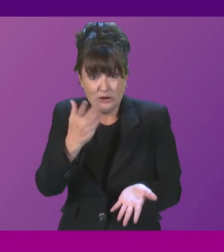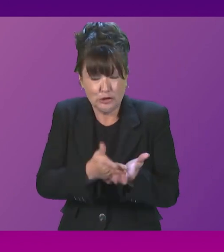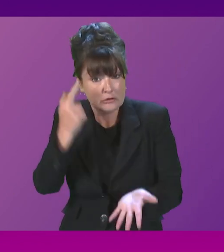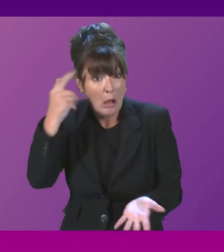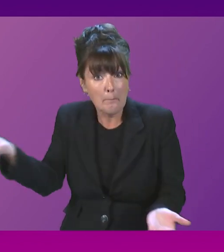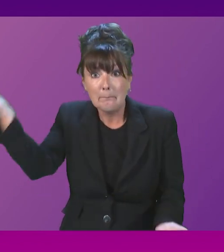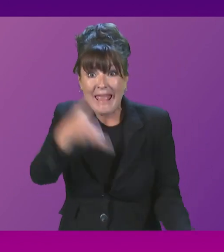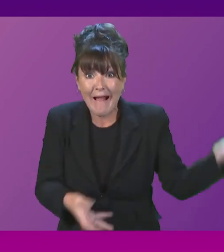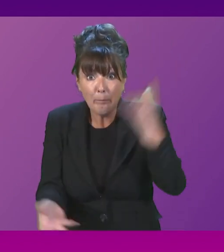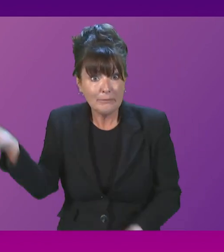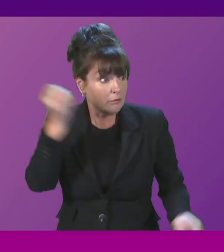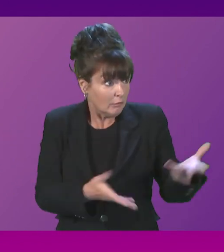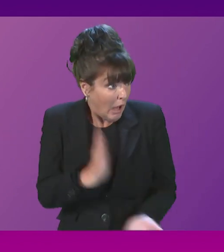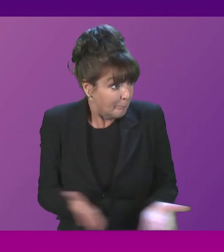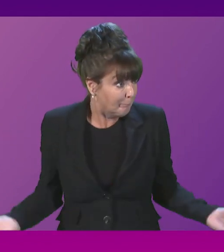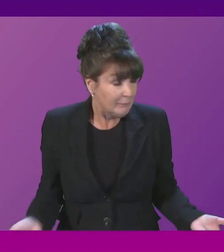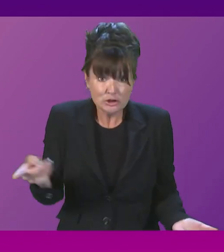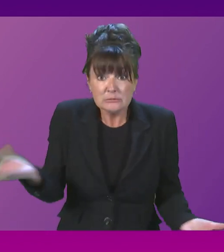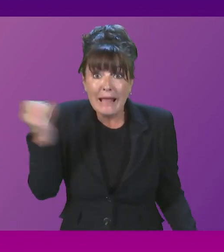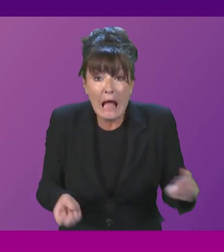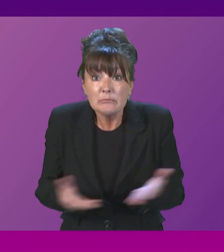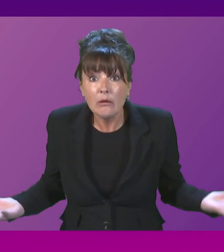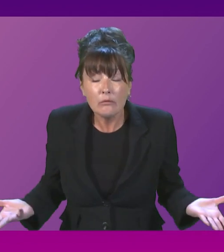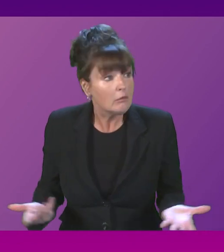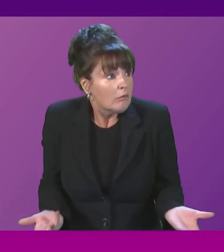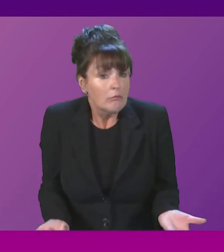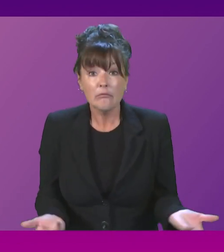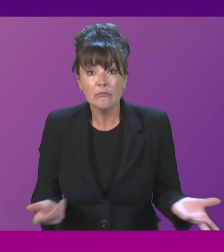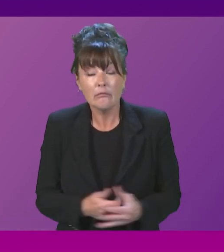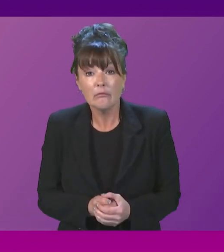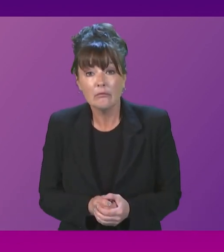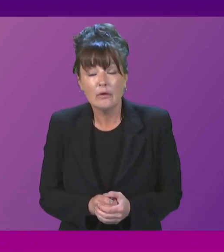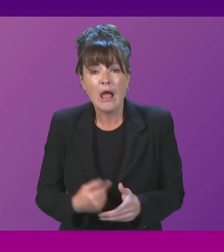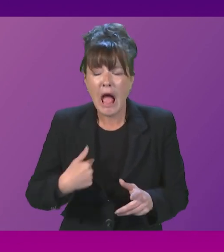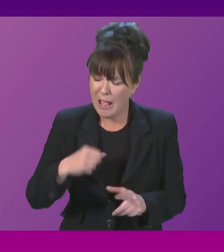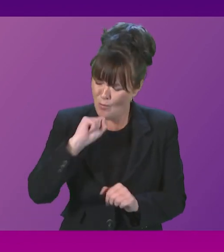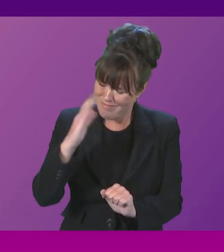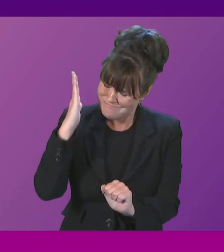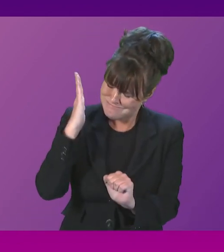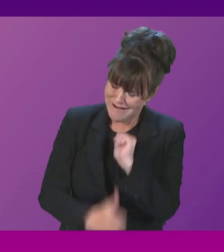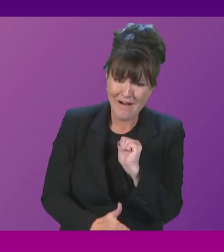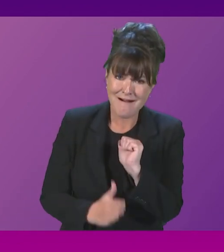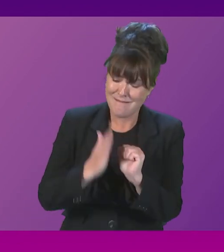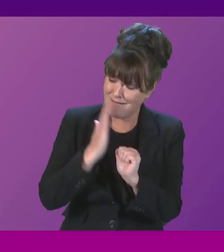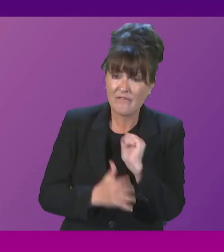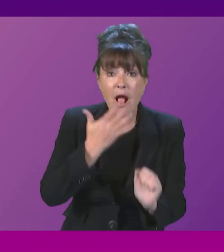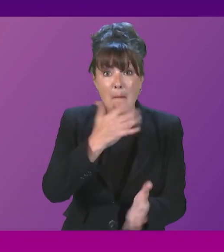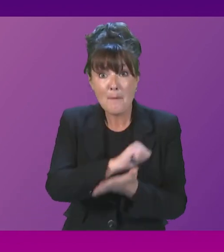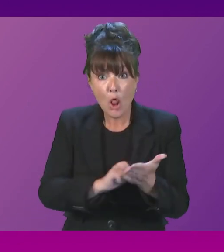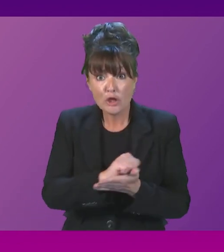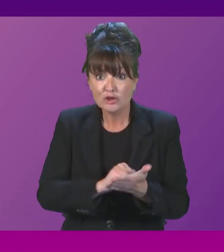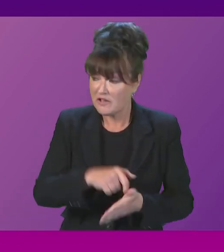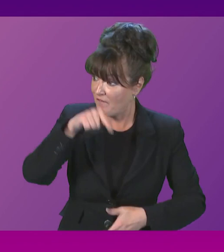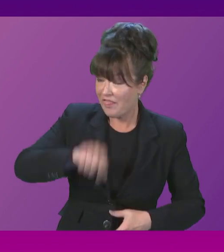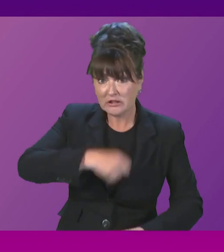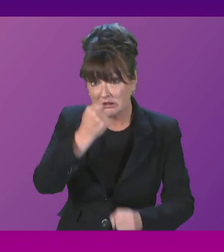things that I have said in answers to questions. I will never apologise for the actions this government